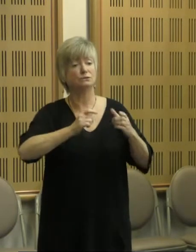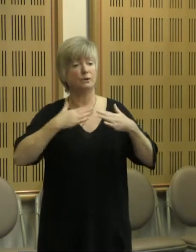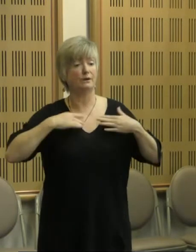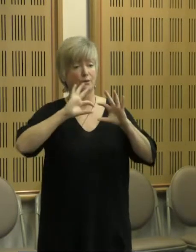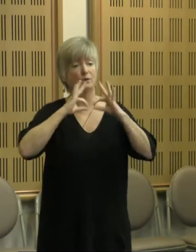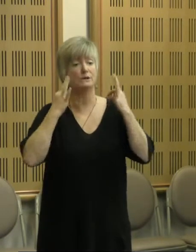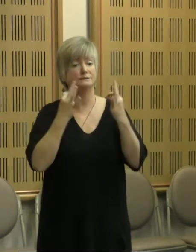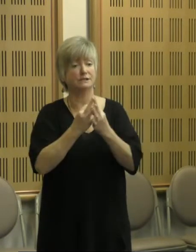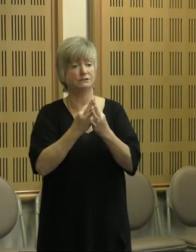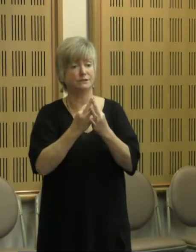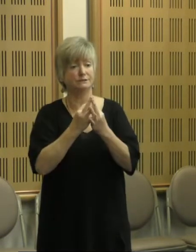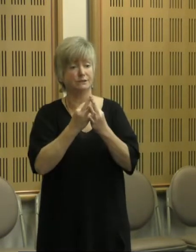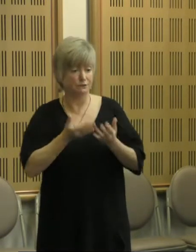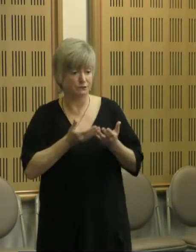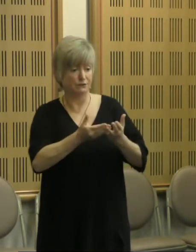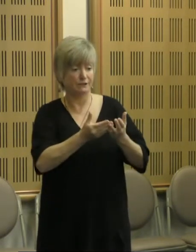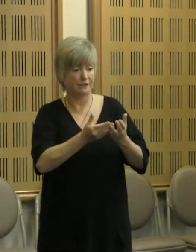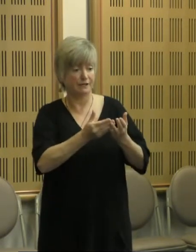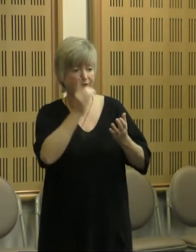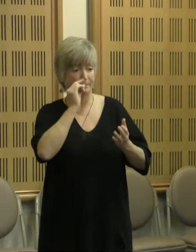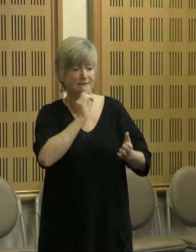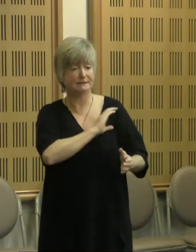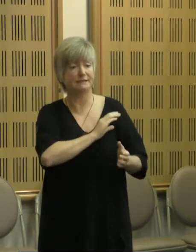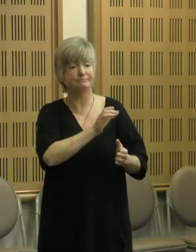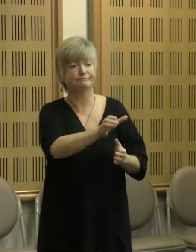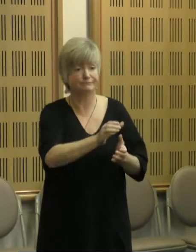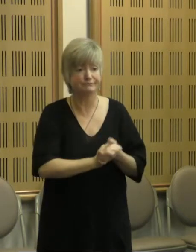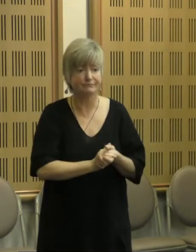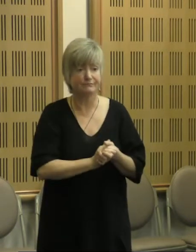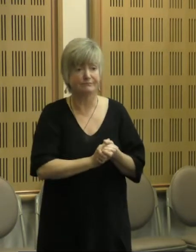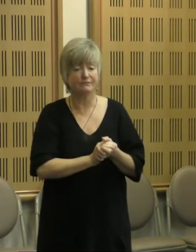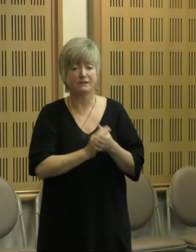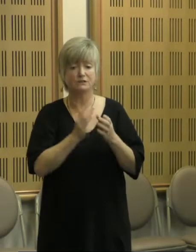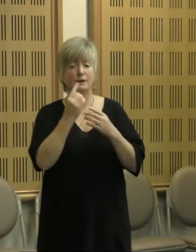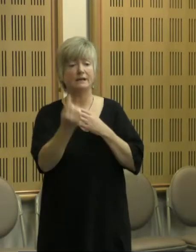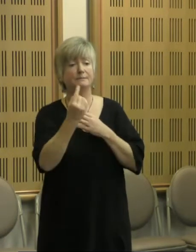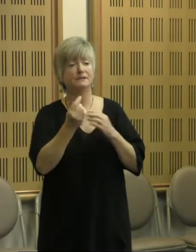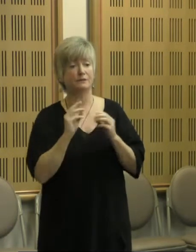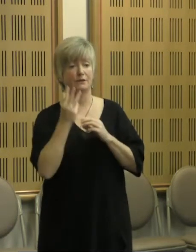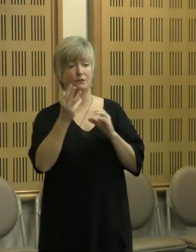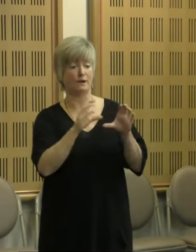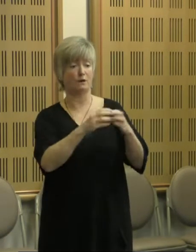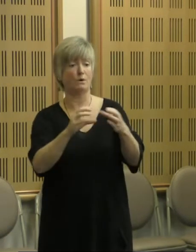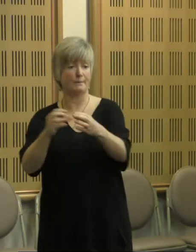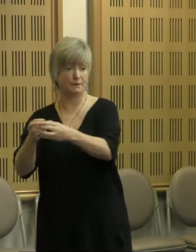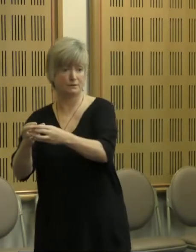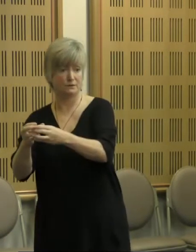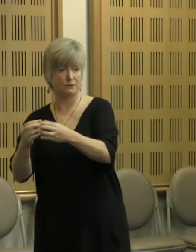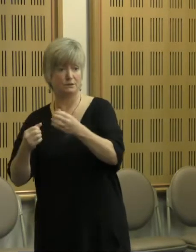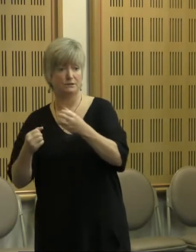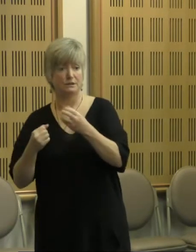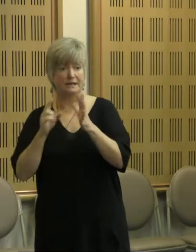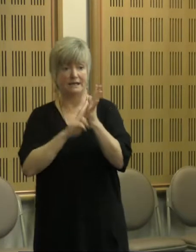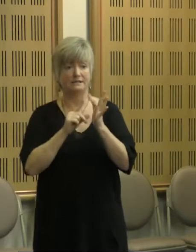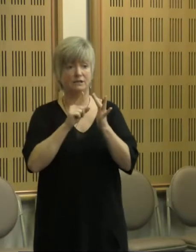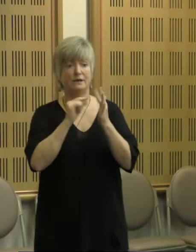-creating capacity in relation to NDIS and the ability of the three co-ops to support their communities in this. Now, the people